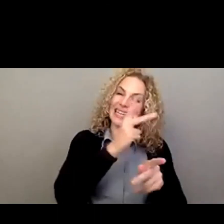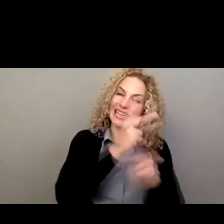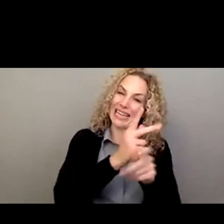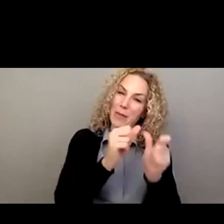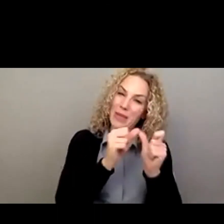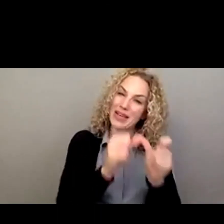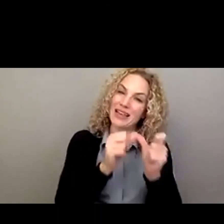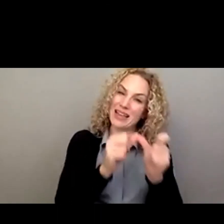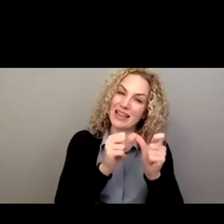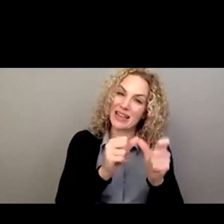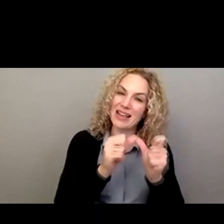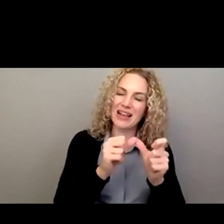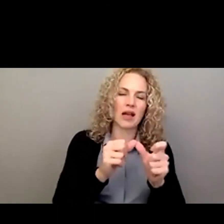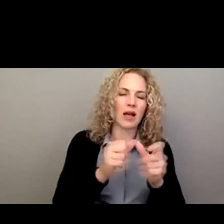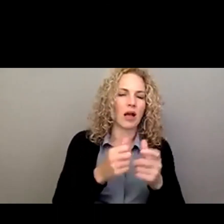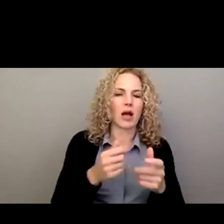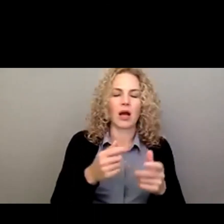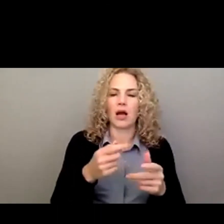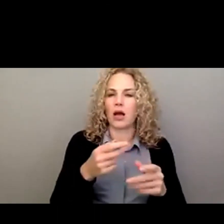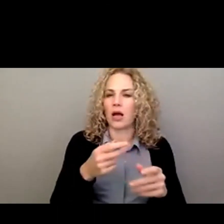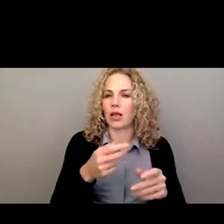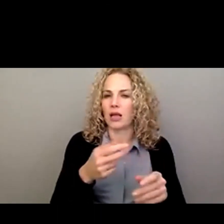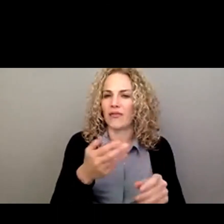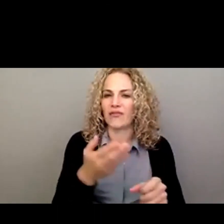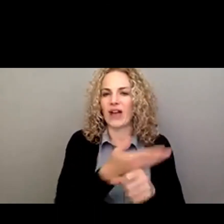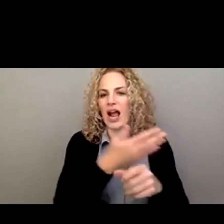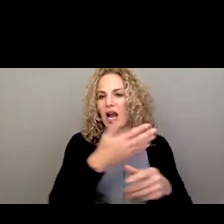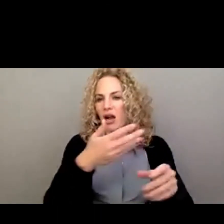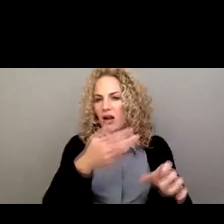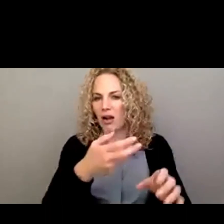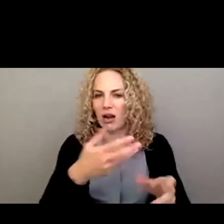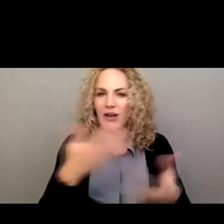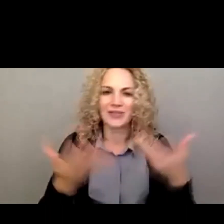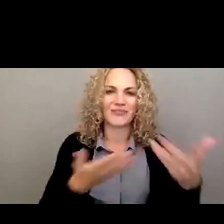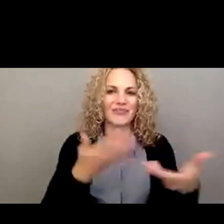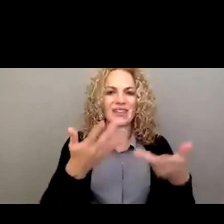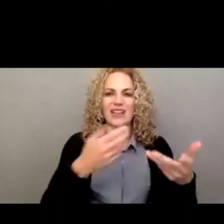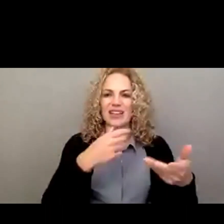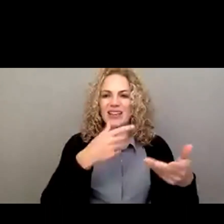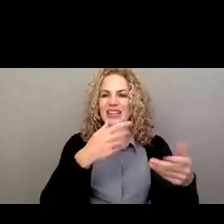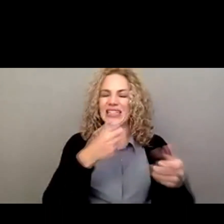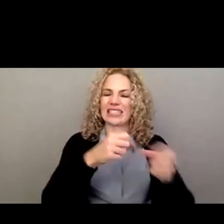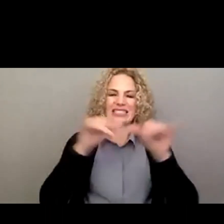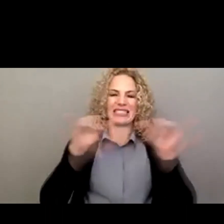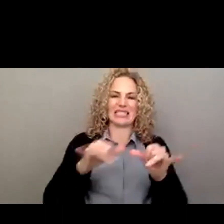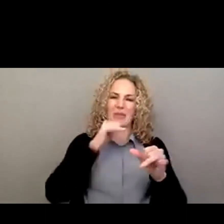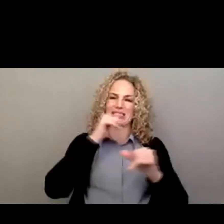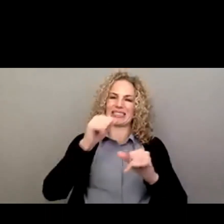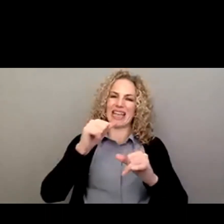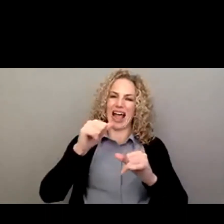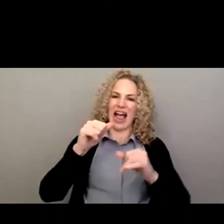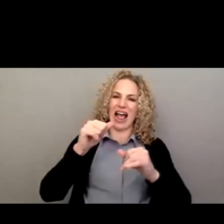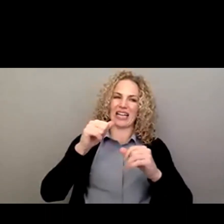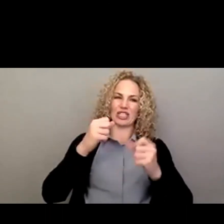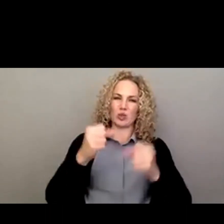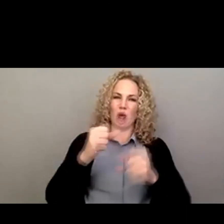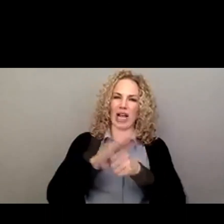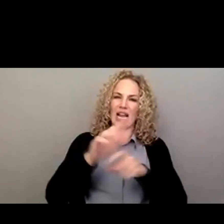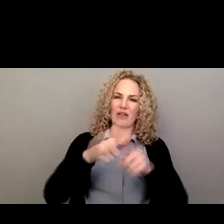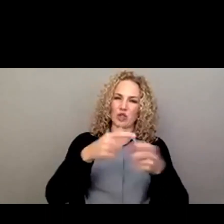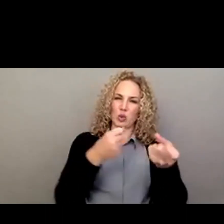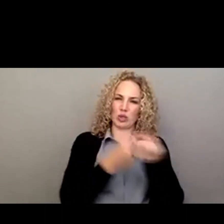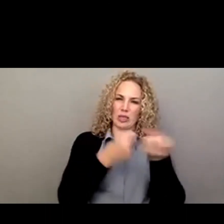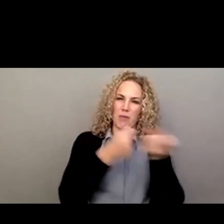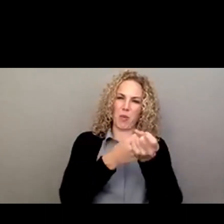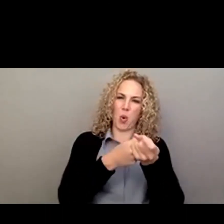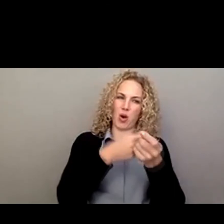and yet they're still struggling, because the system isn't really built to support. If anything, it's built to weed us out.